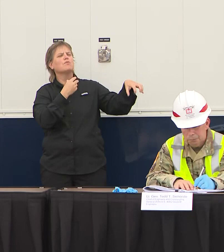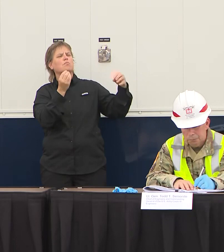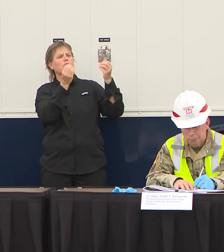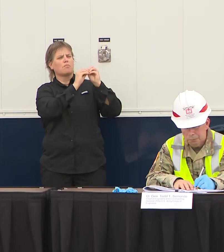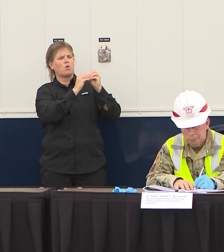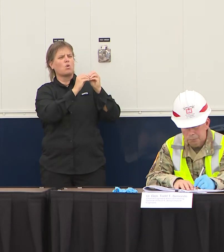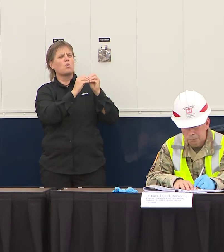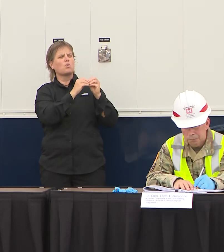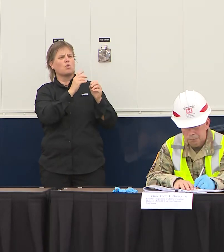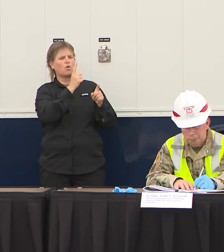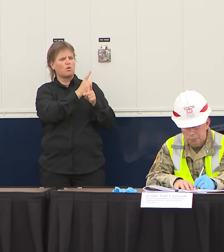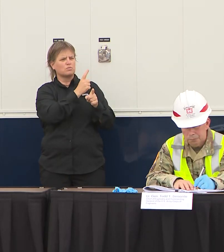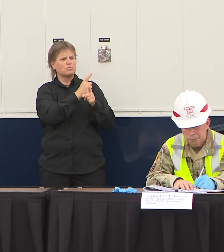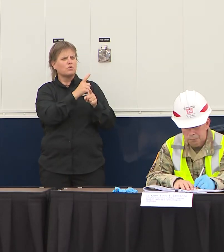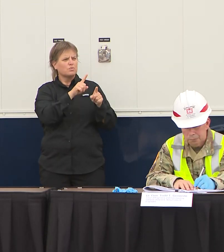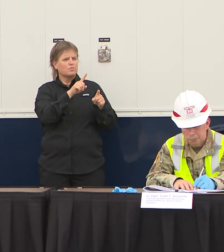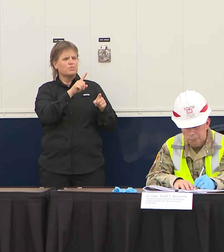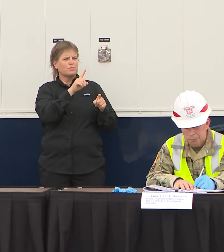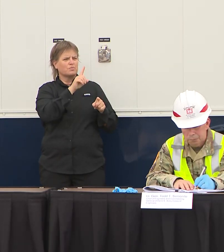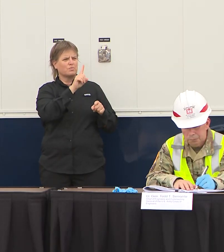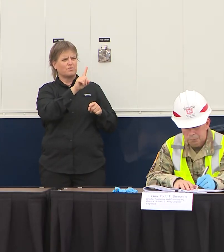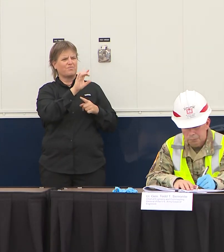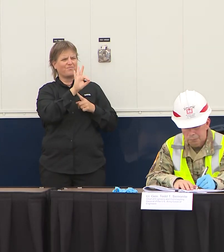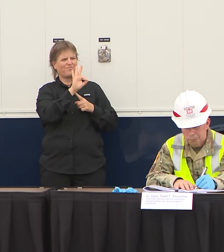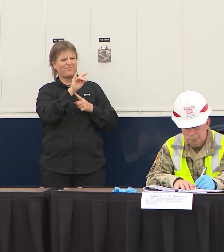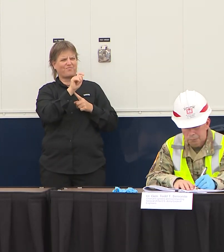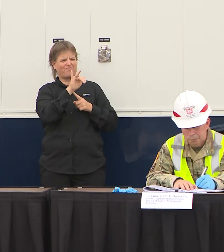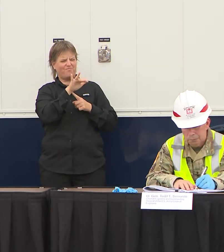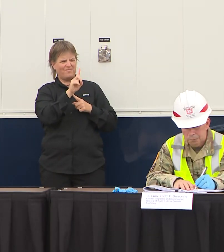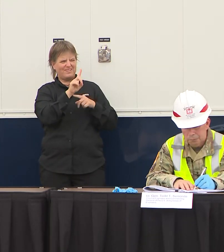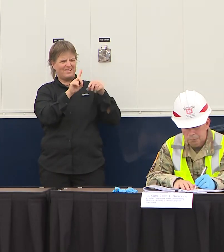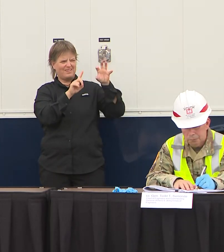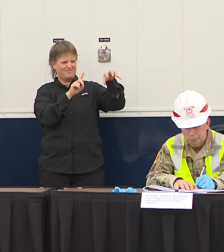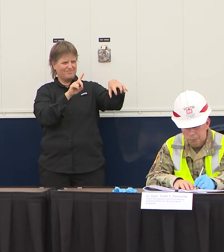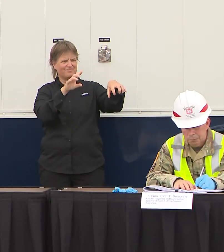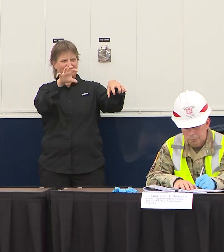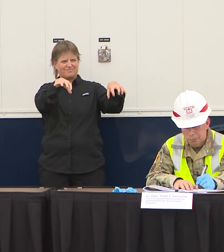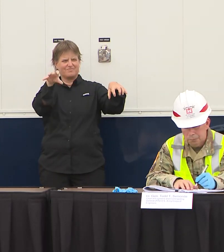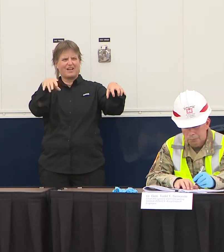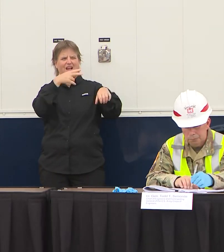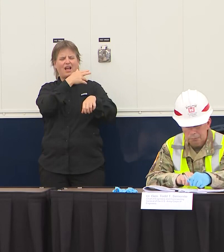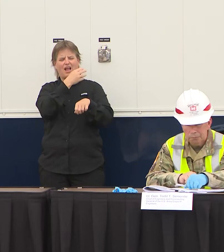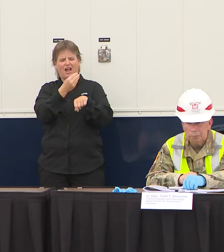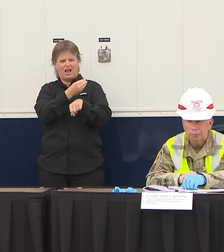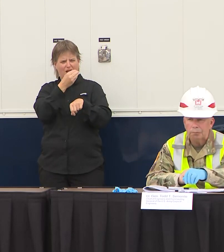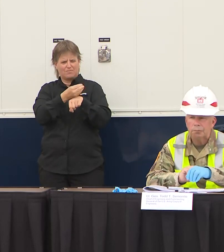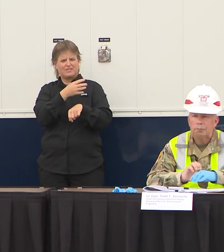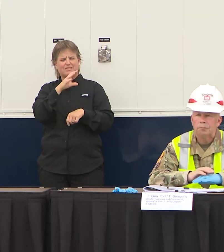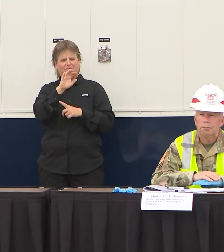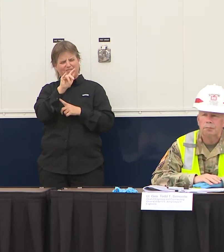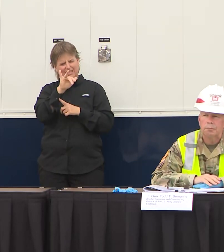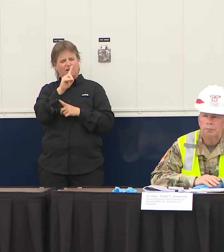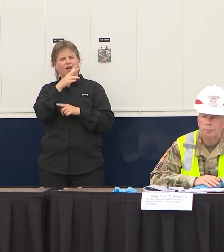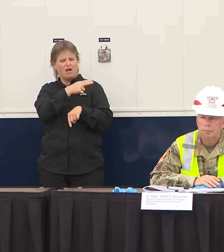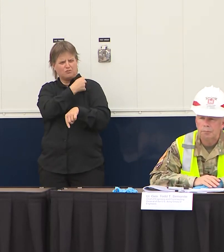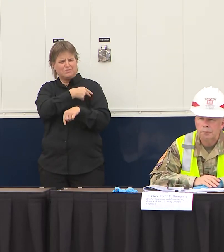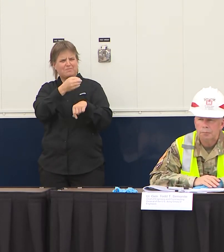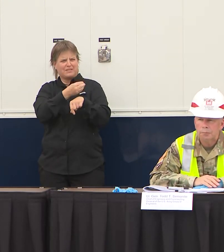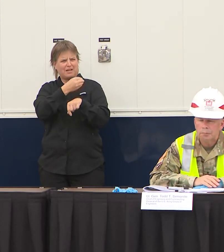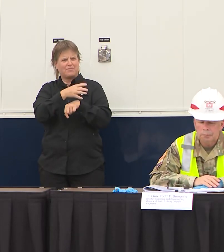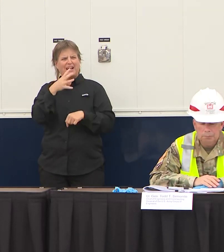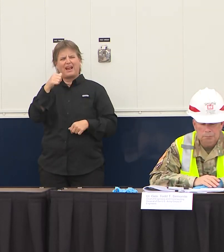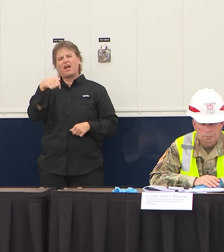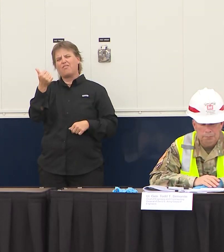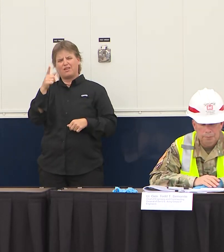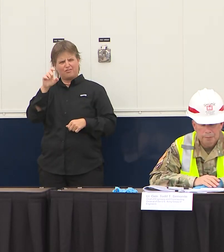and those will be beds that are manned with medical professionals that the state of Florida has contracted with so